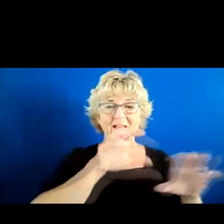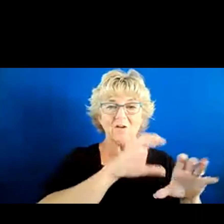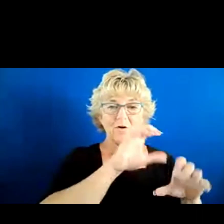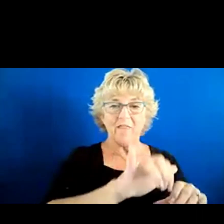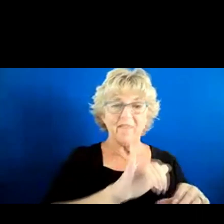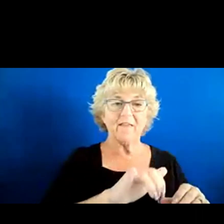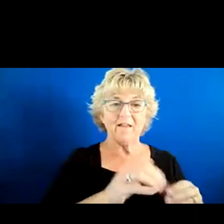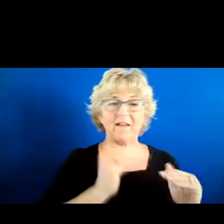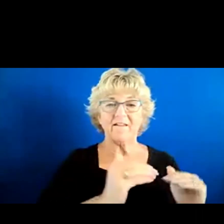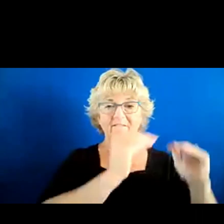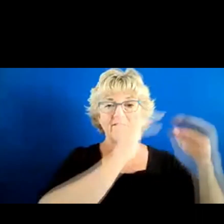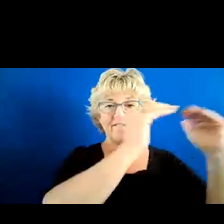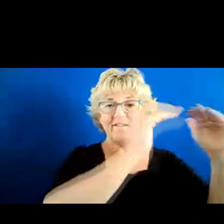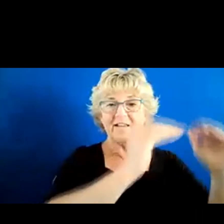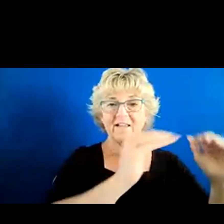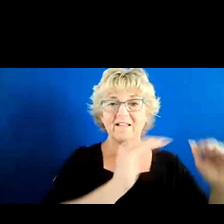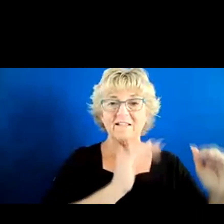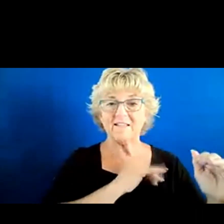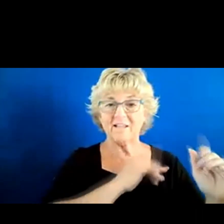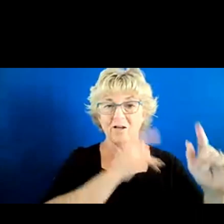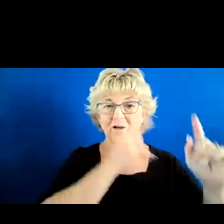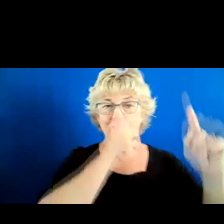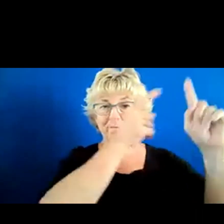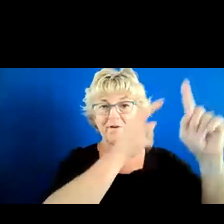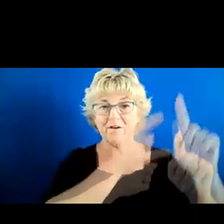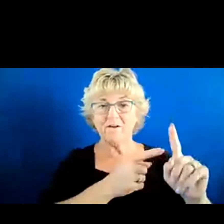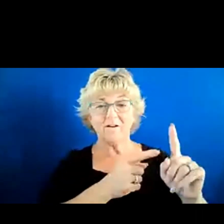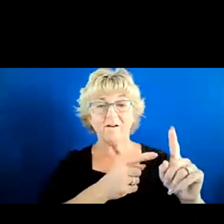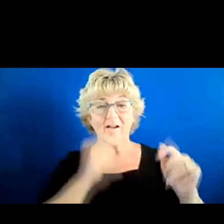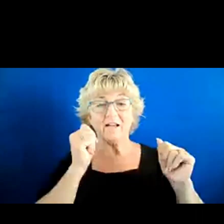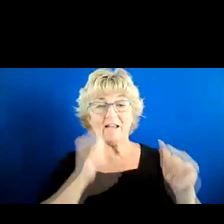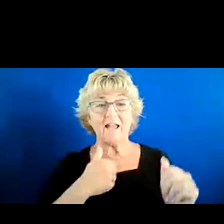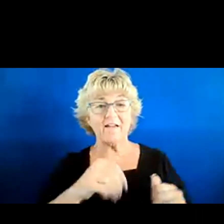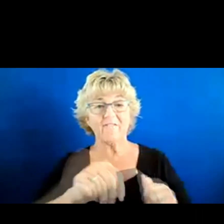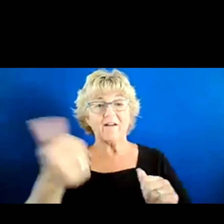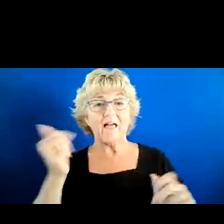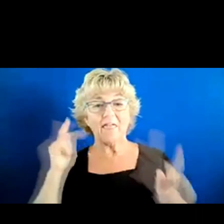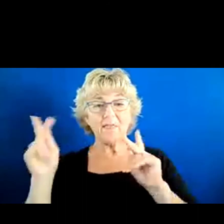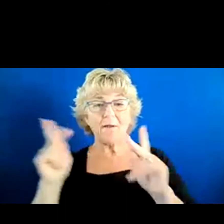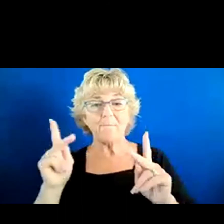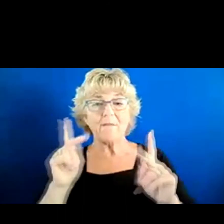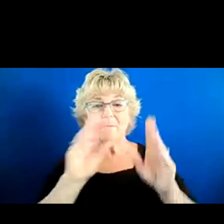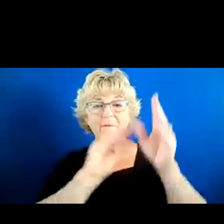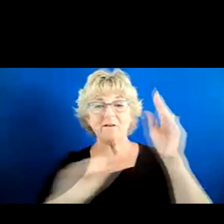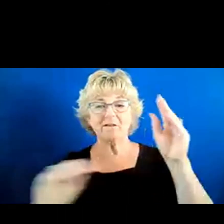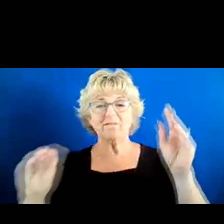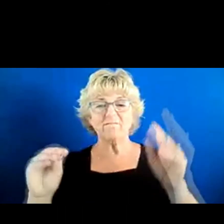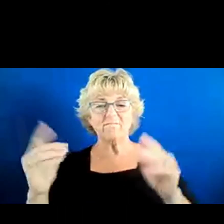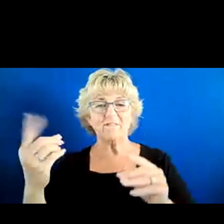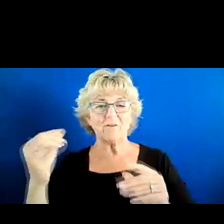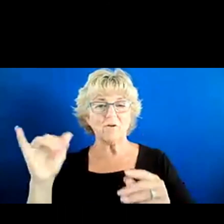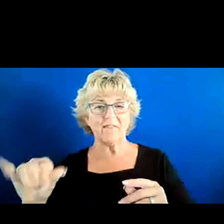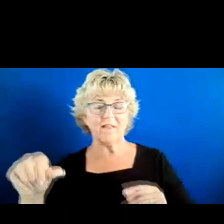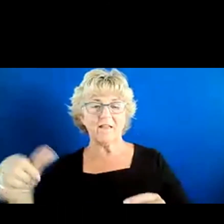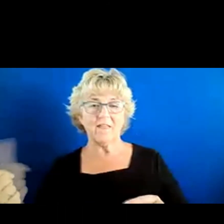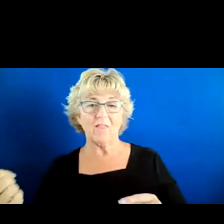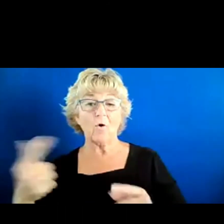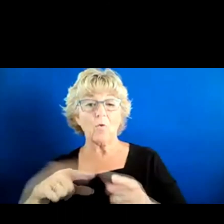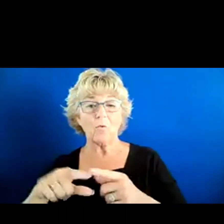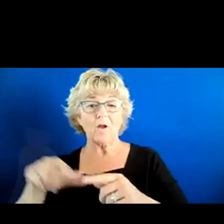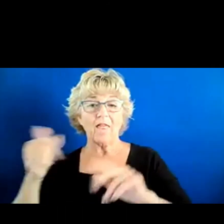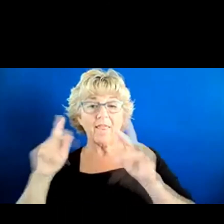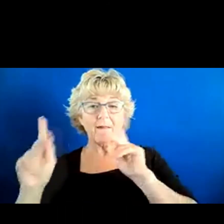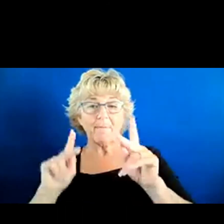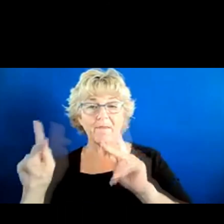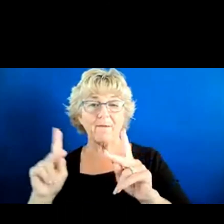to advance our mission? And are there ways to have other people do things that they're not as good at when those other people may be